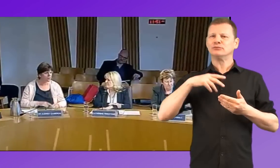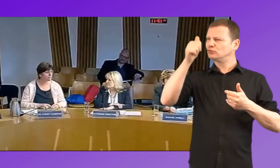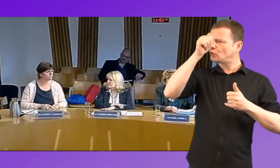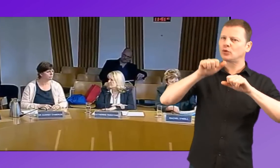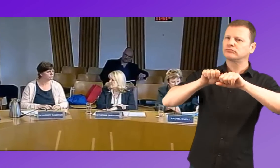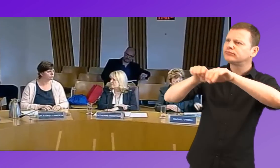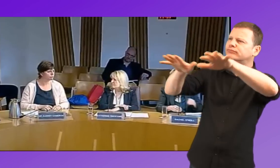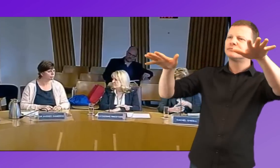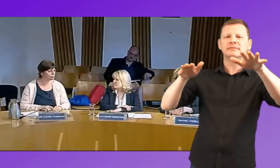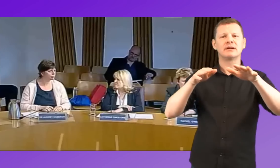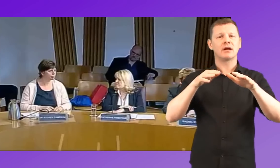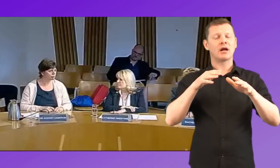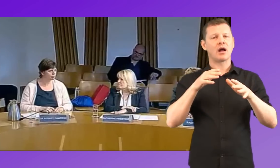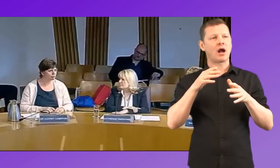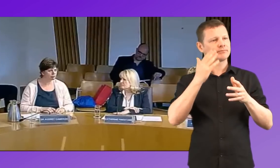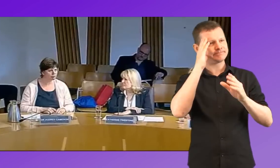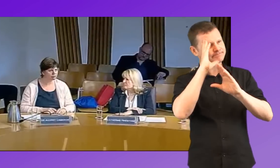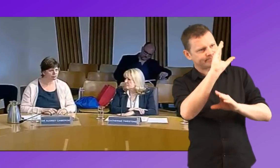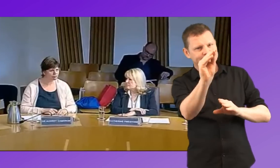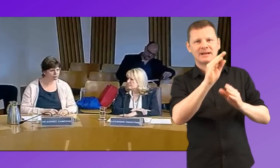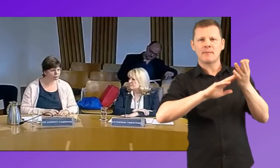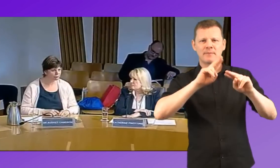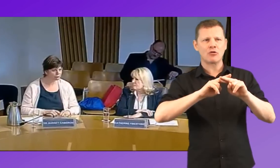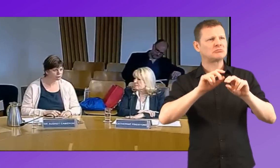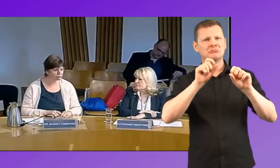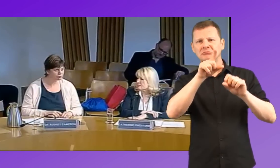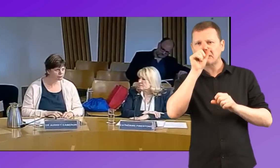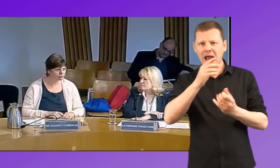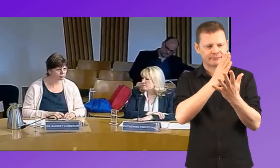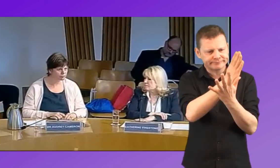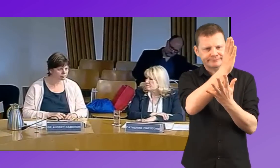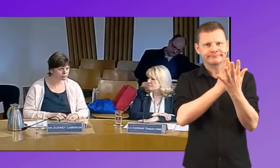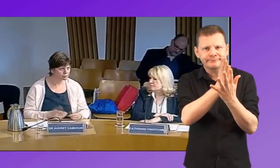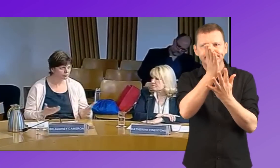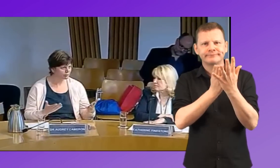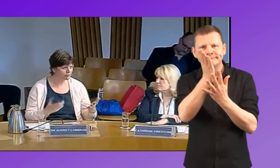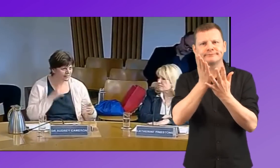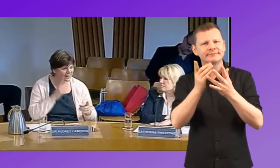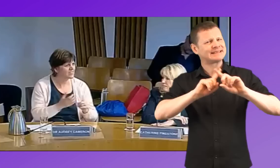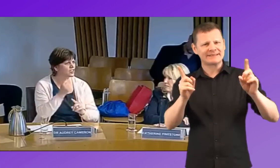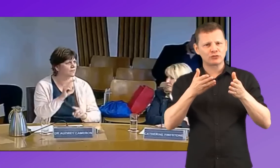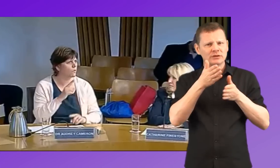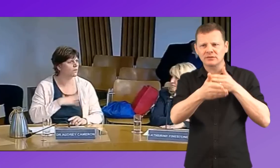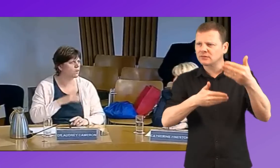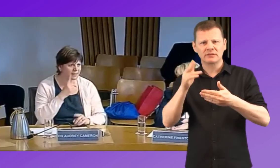to be plugged in, but they also need to be making parents aware of all the different life possibilities and all the different avenues that their deaf child